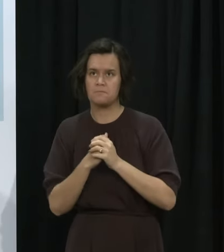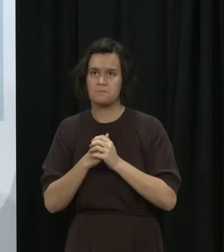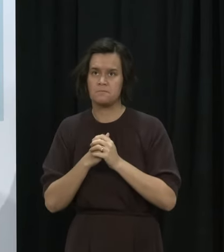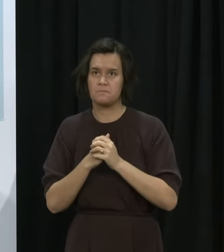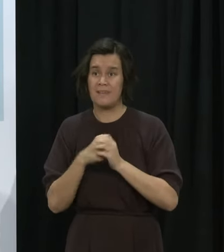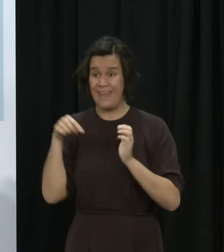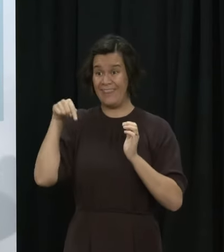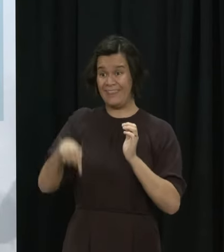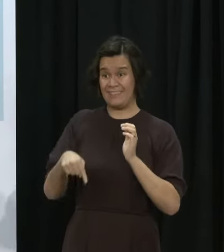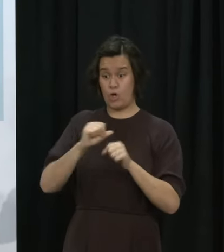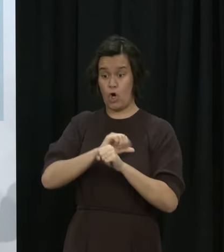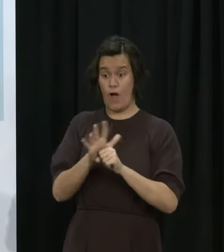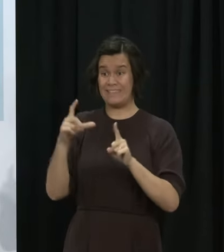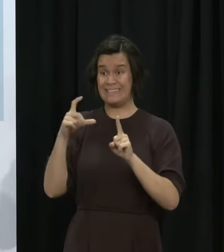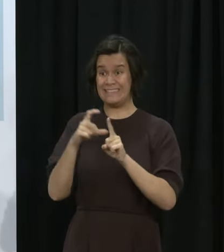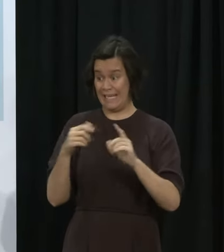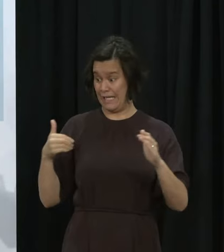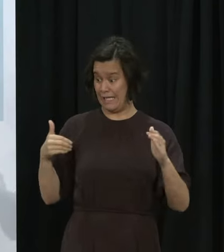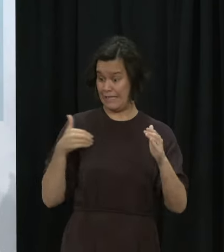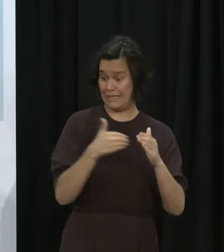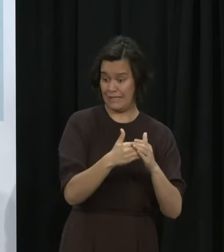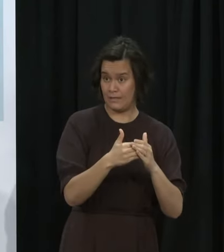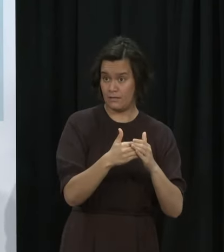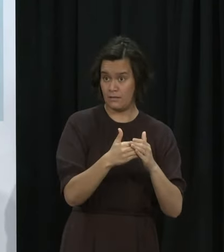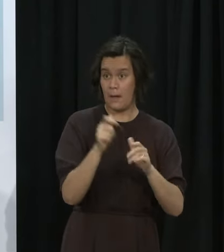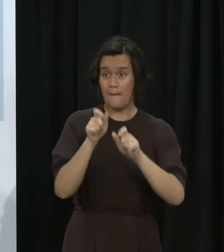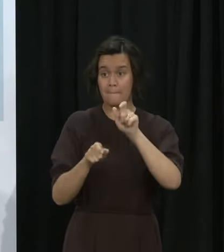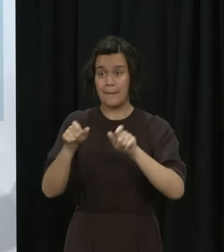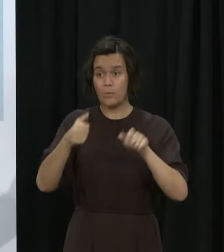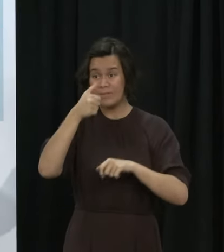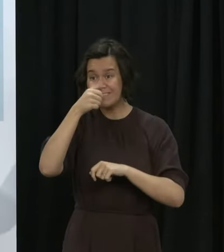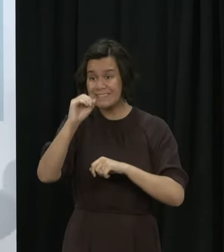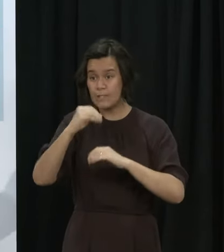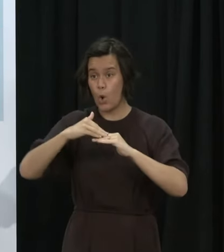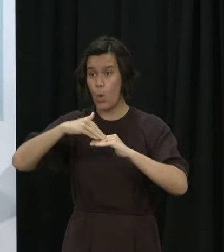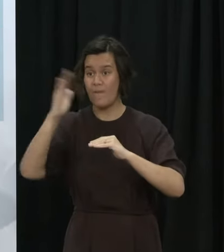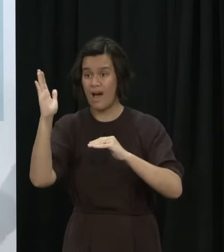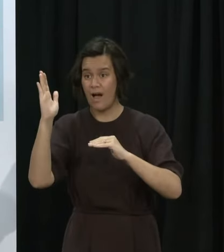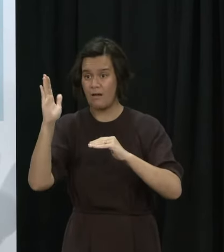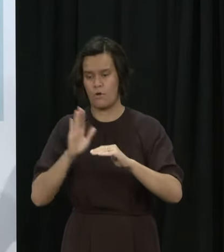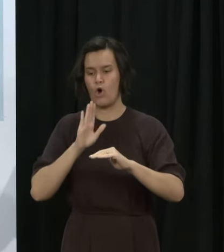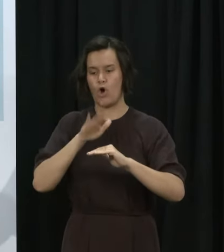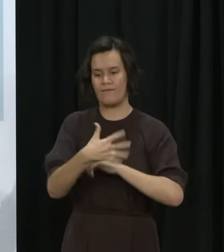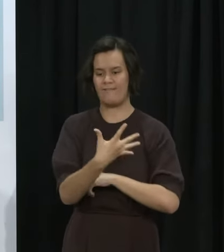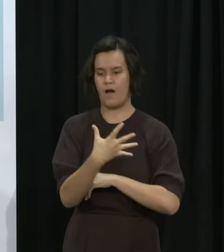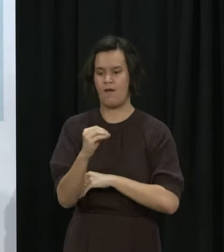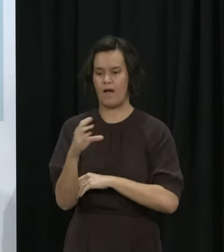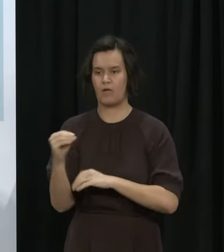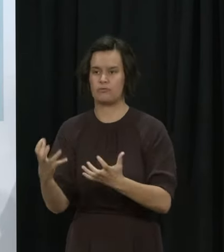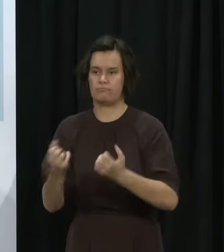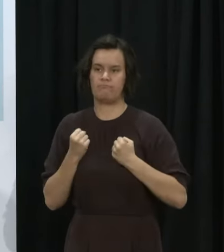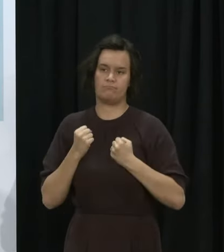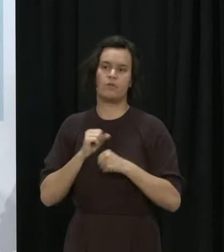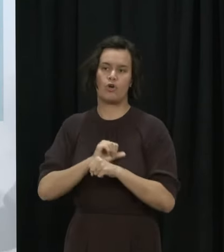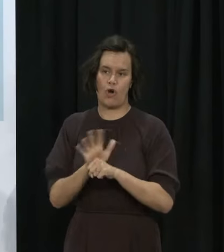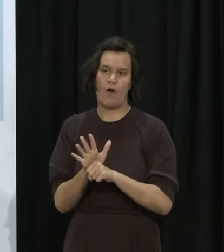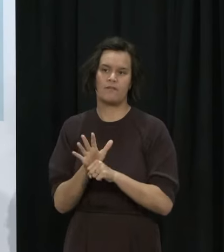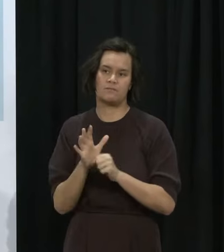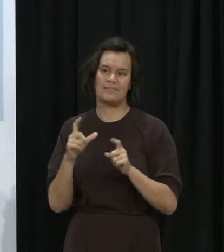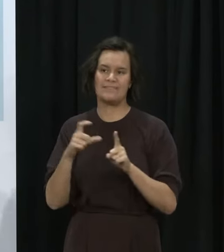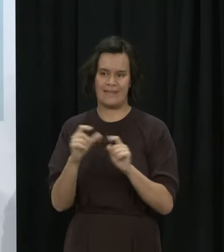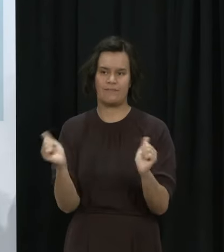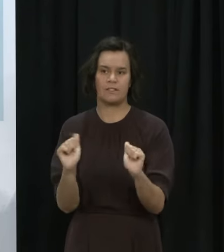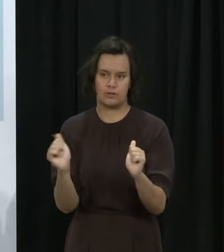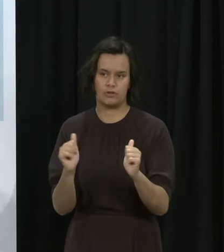been documented in those over 60 years of age. As you know, our Maori population has accounted for a high